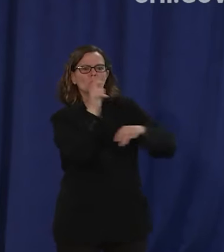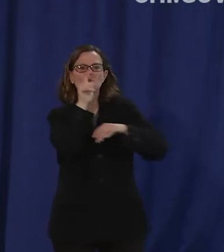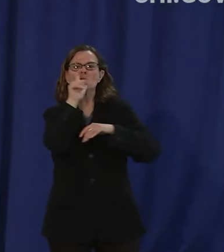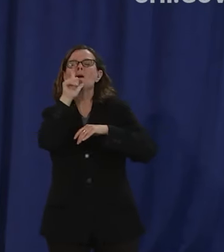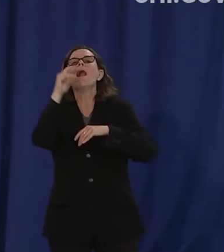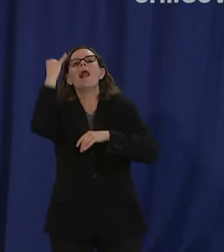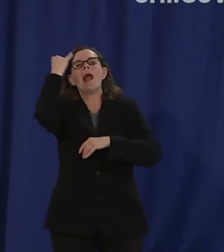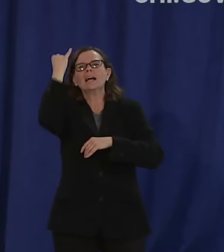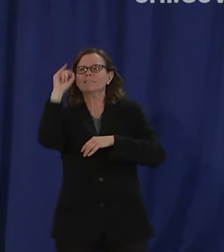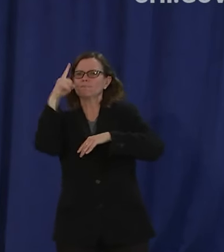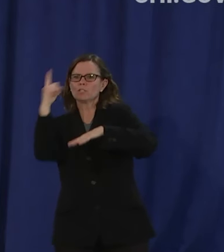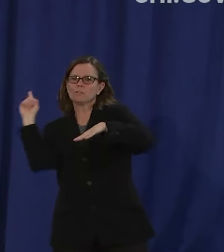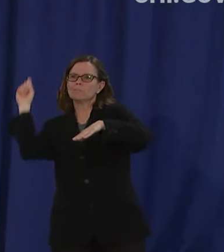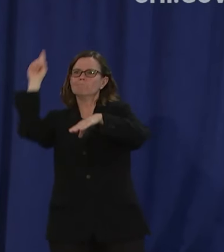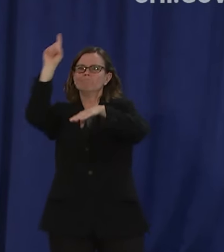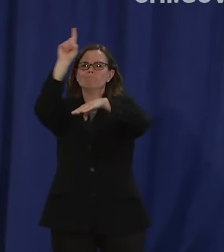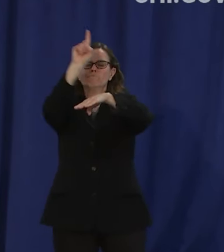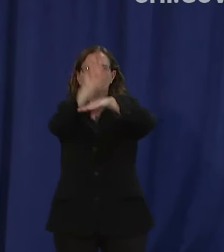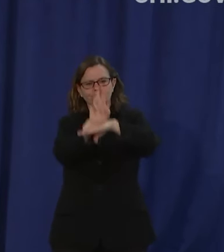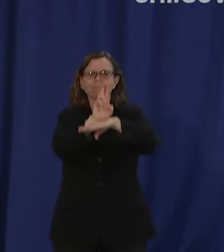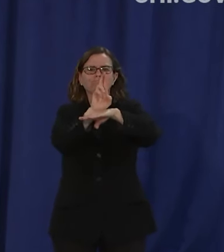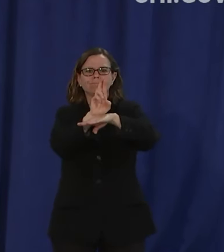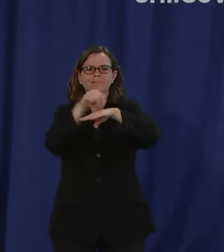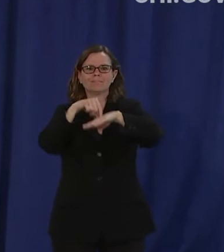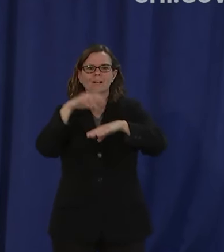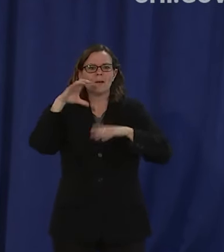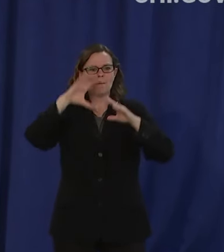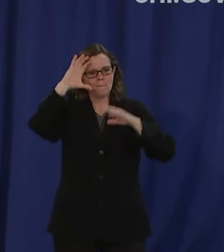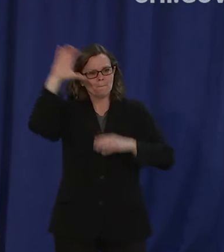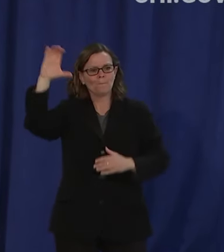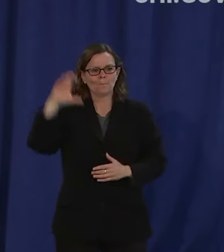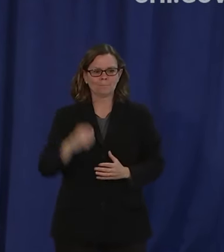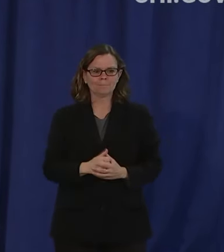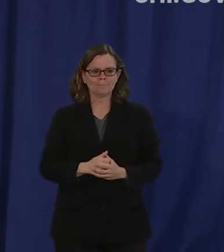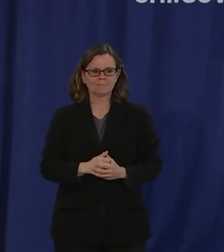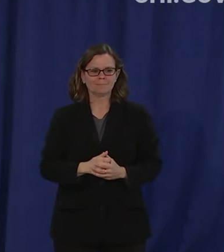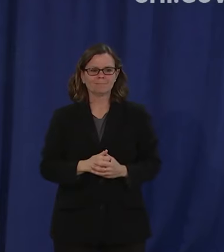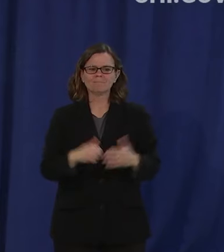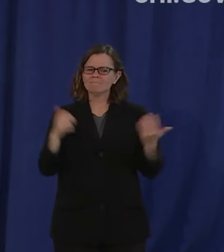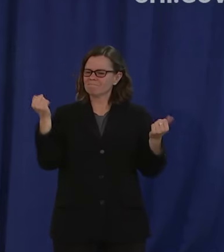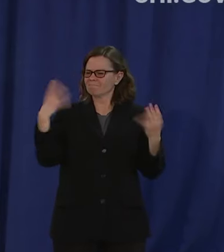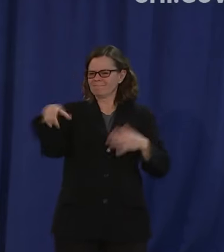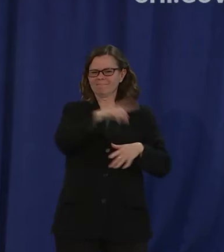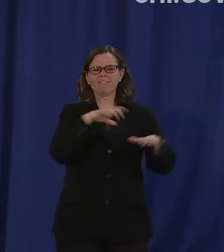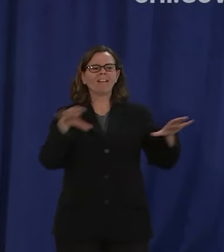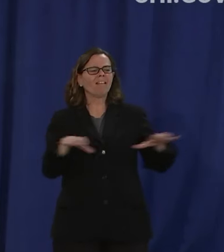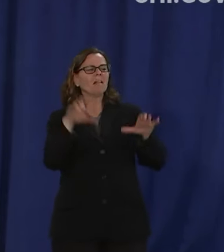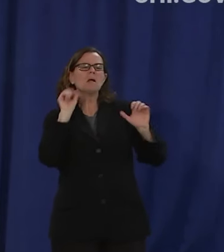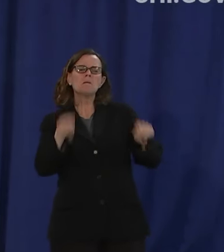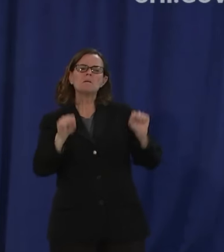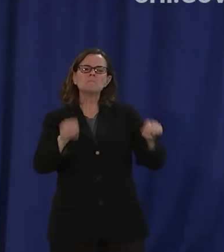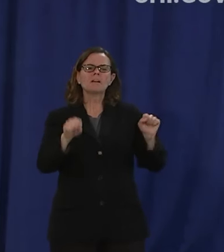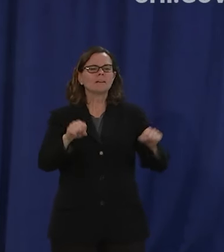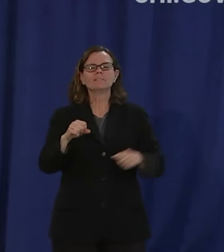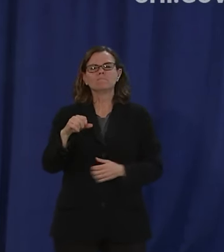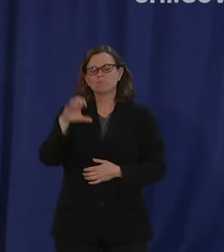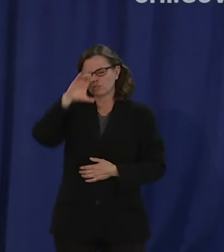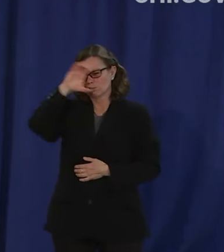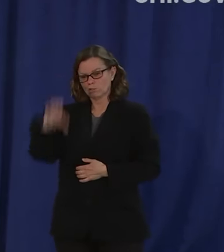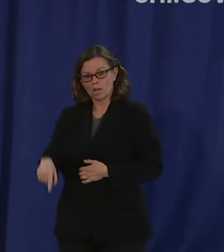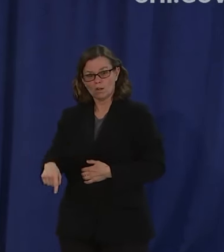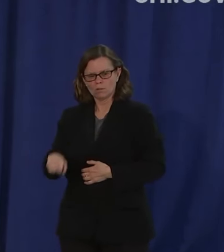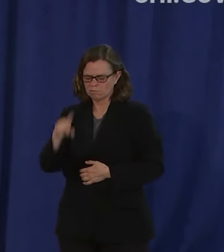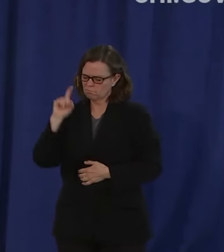Chicagoans deserve a moonshot the lowest